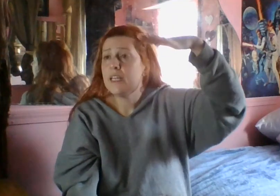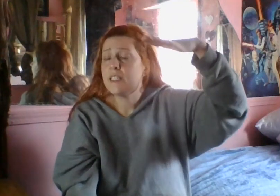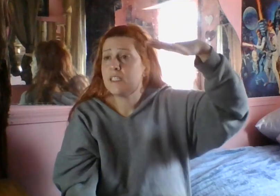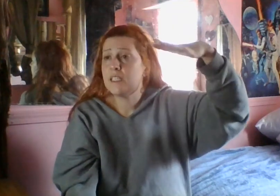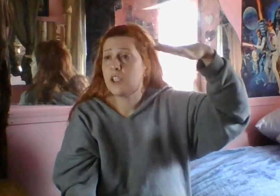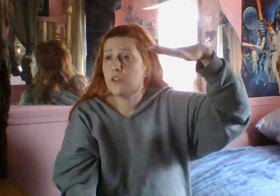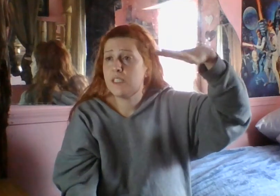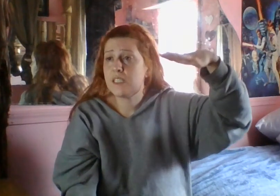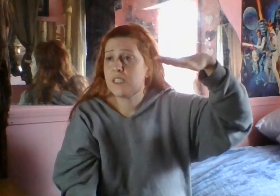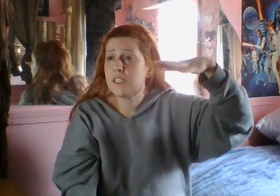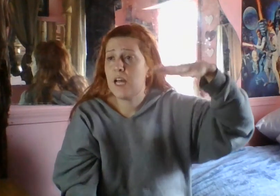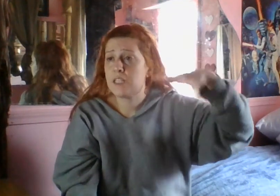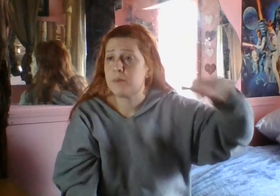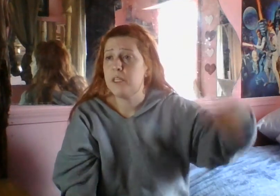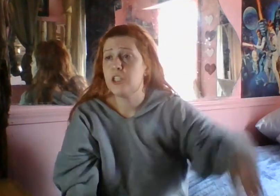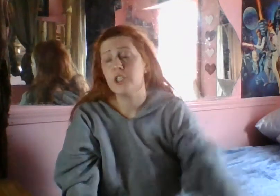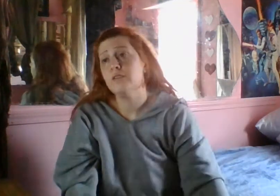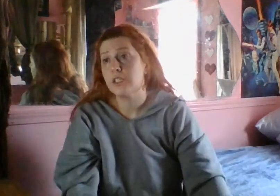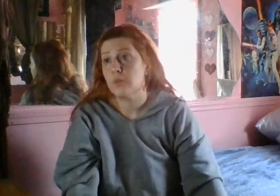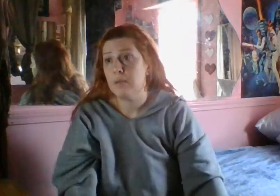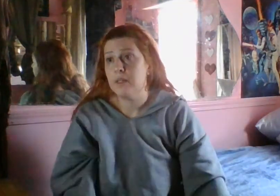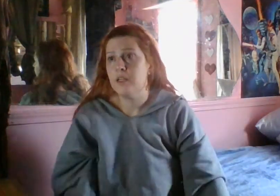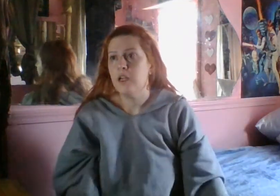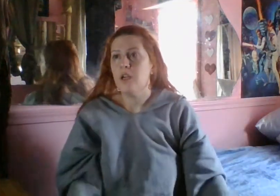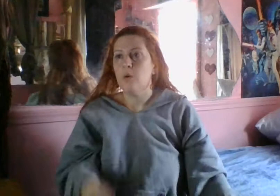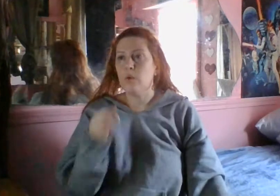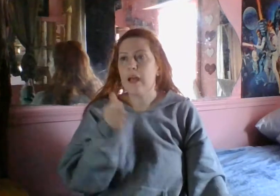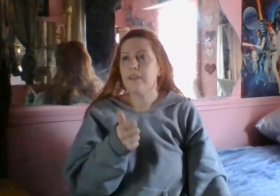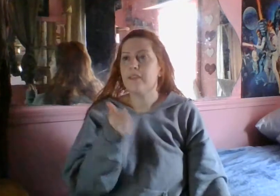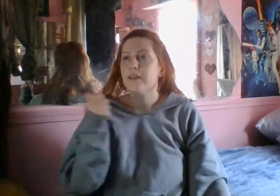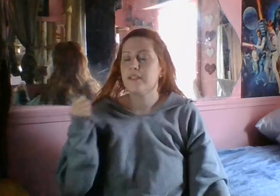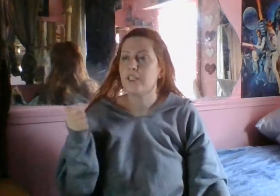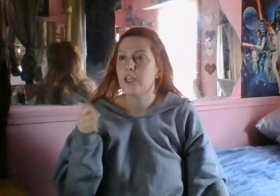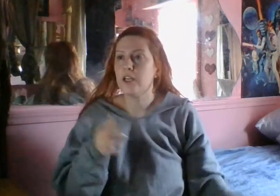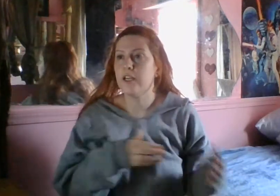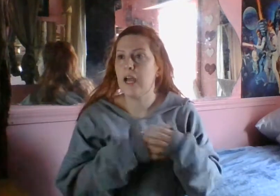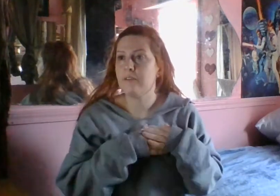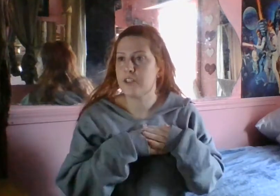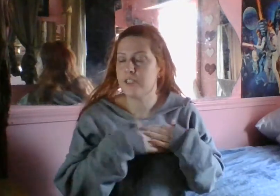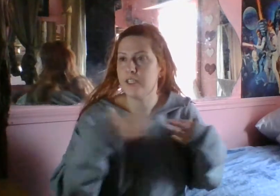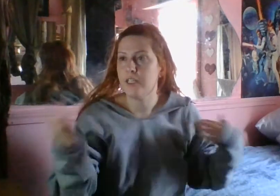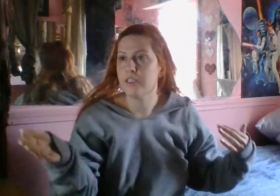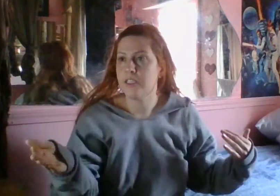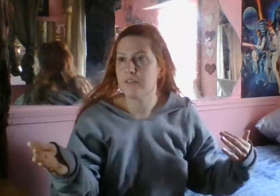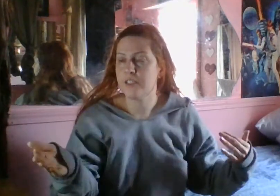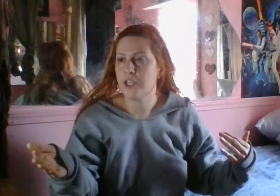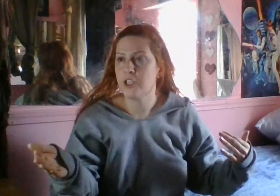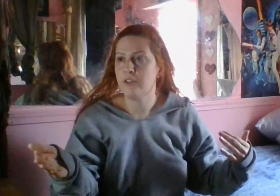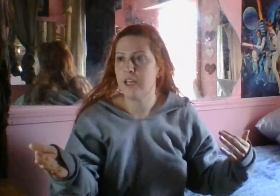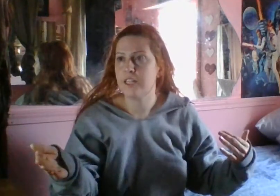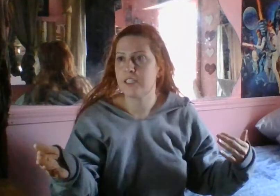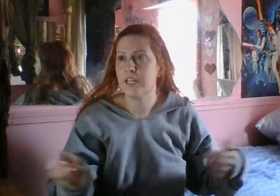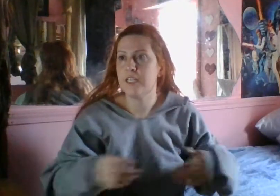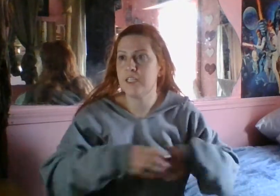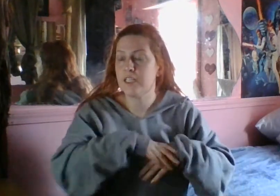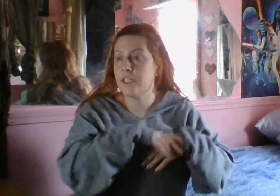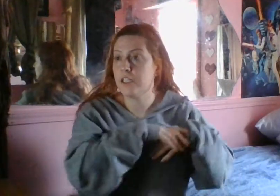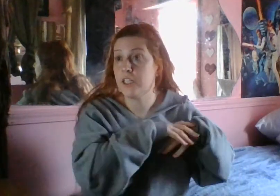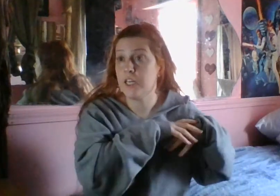so this is the explanation of this weapon. What I think is occurring after seeing the devastation of last night and the, the,